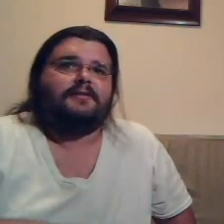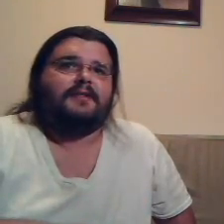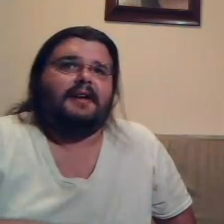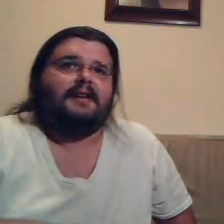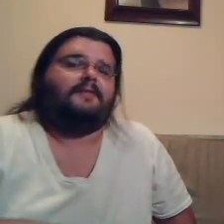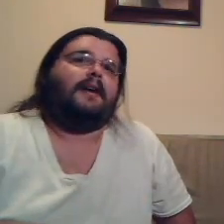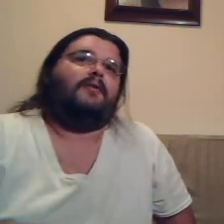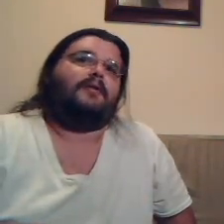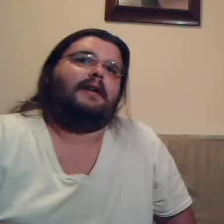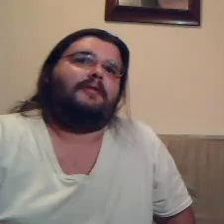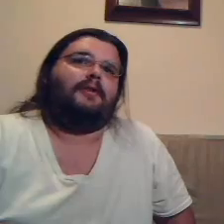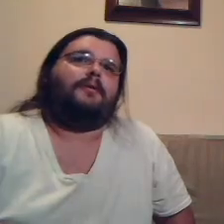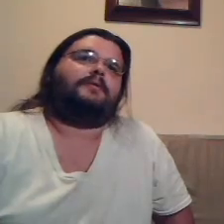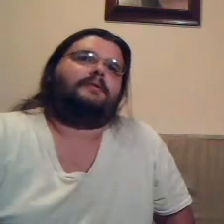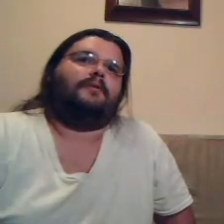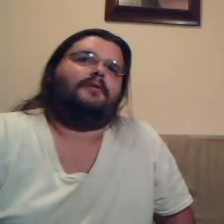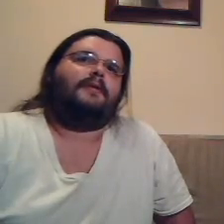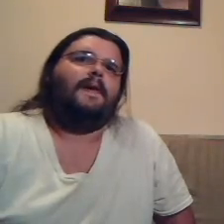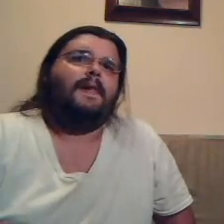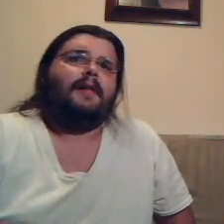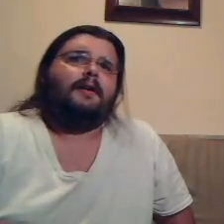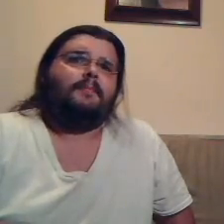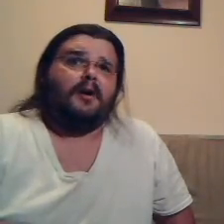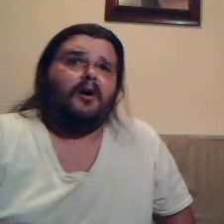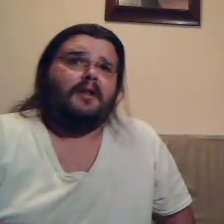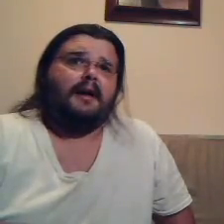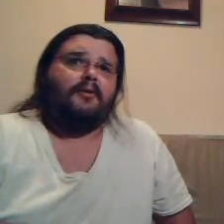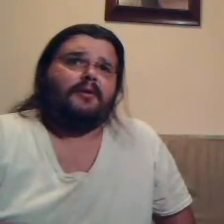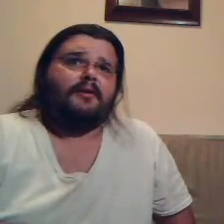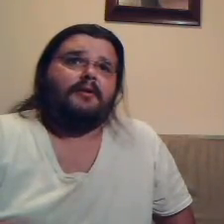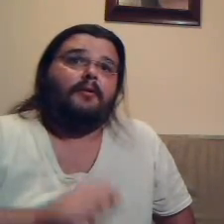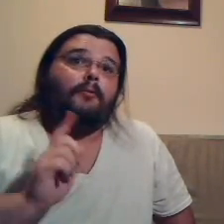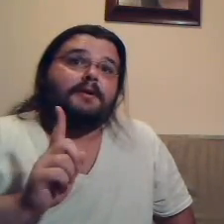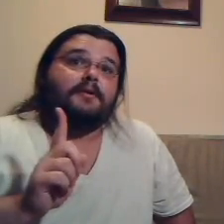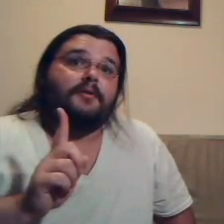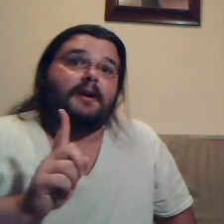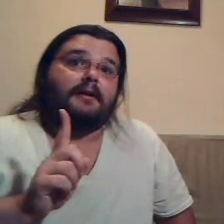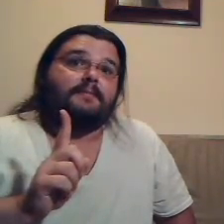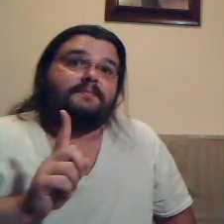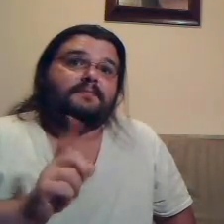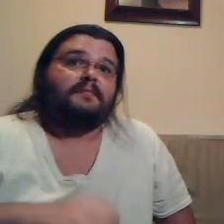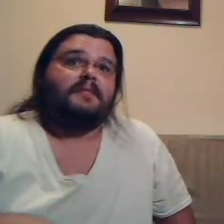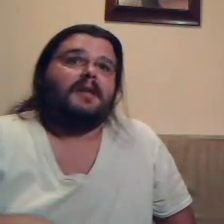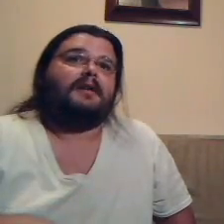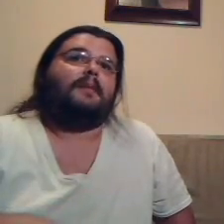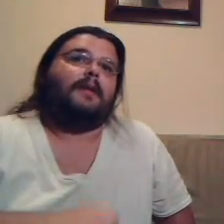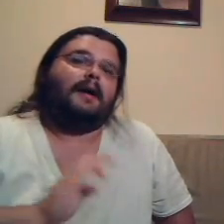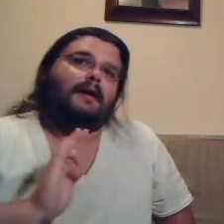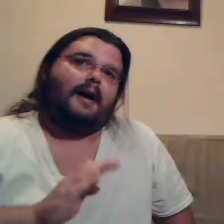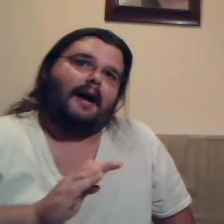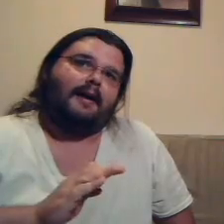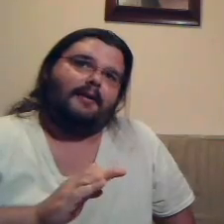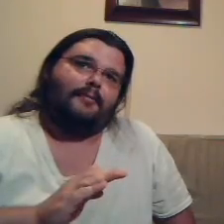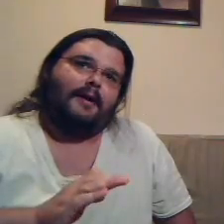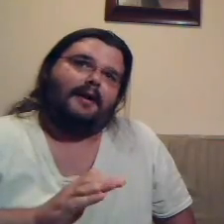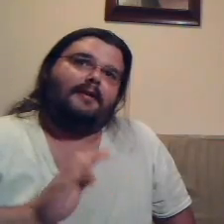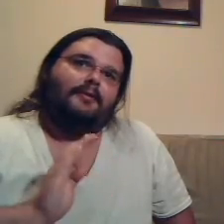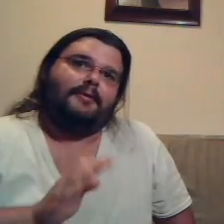understand if I ordered out the whole store, but all I ordered was a drink. And I'm like, you're right, you